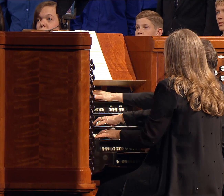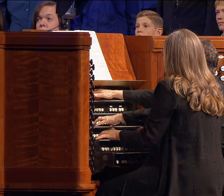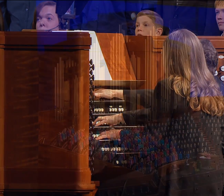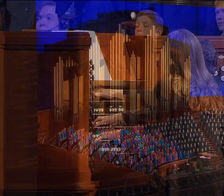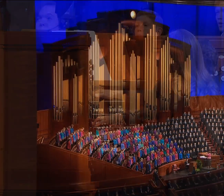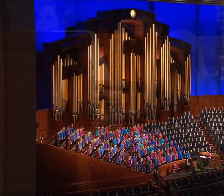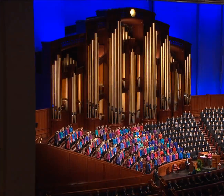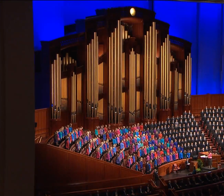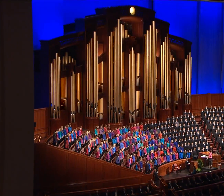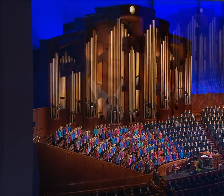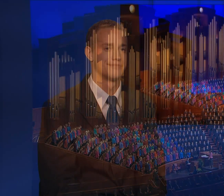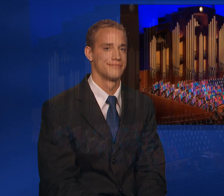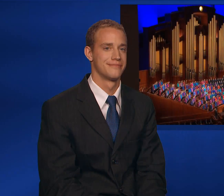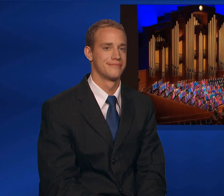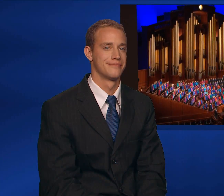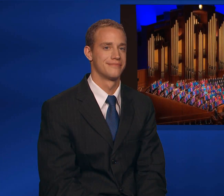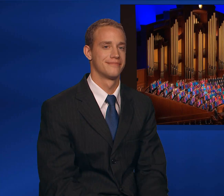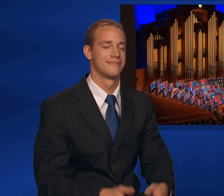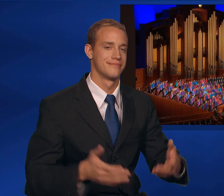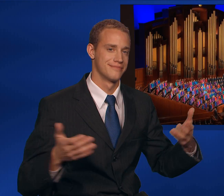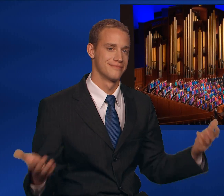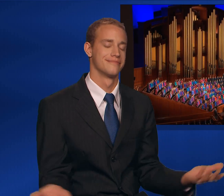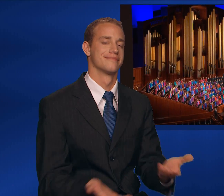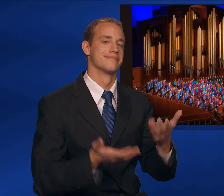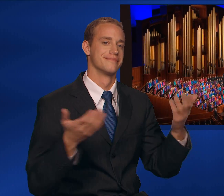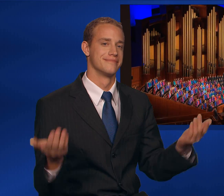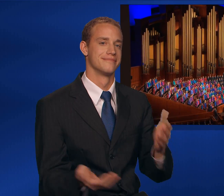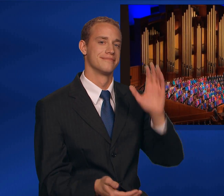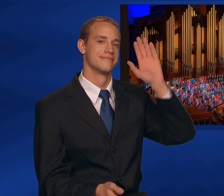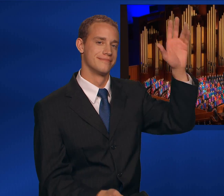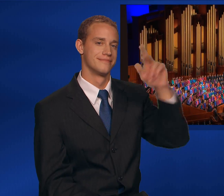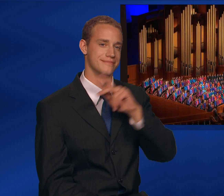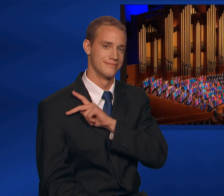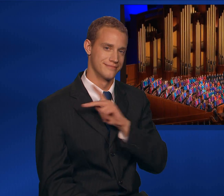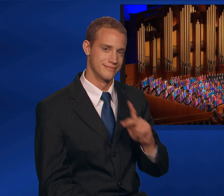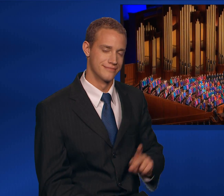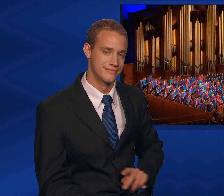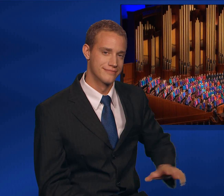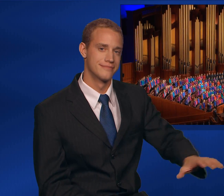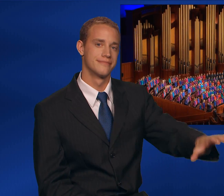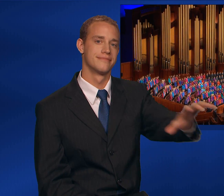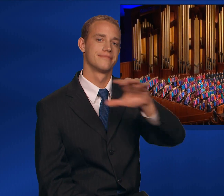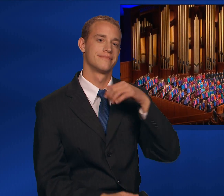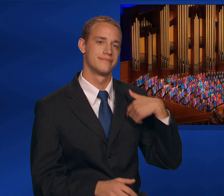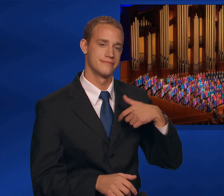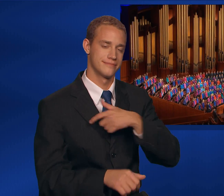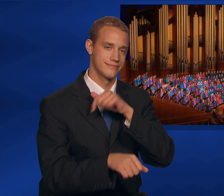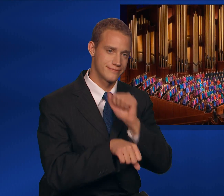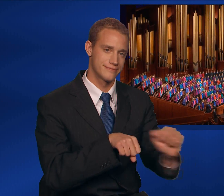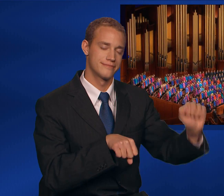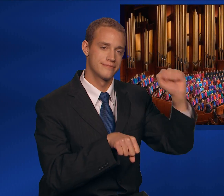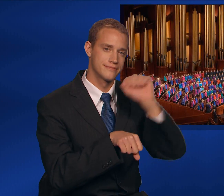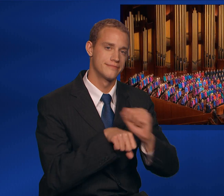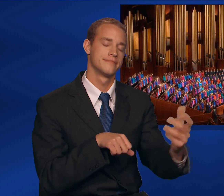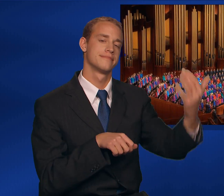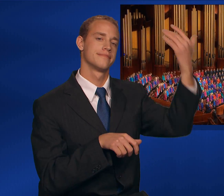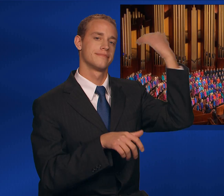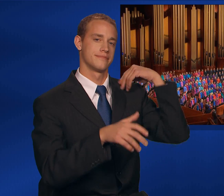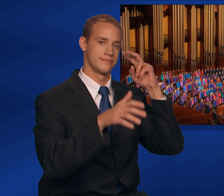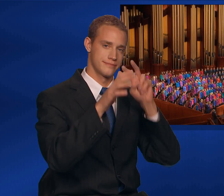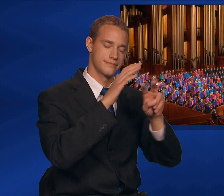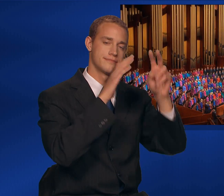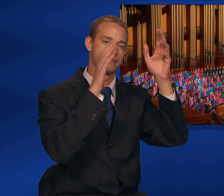May we labor in the kingdom, by the